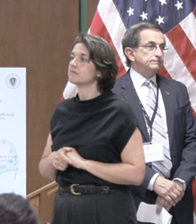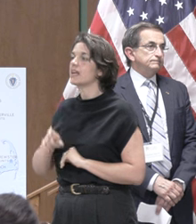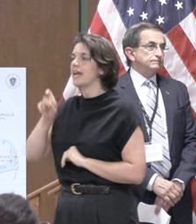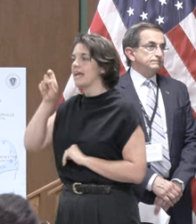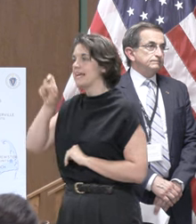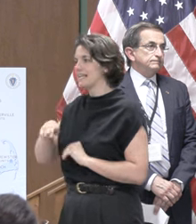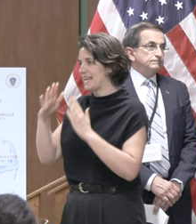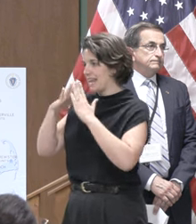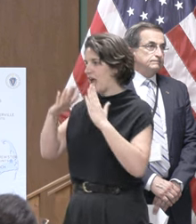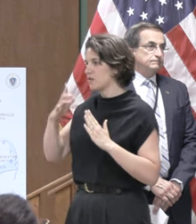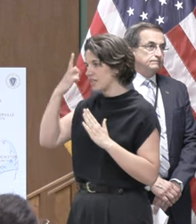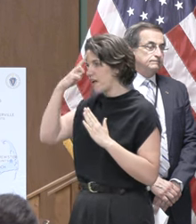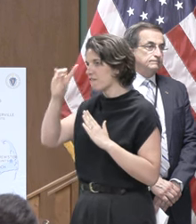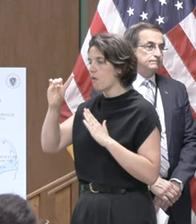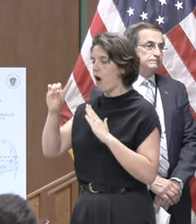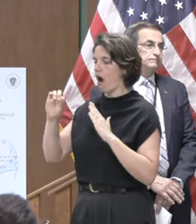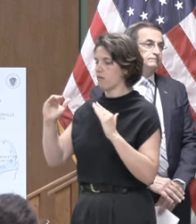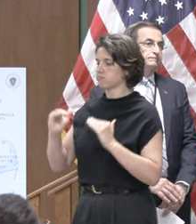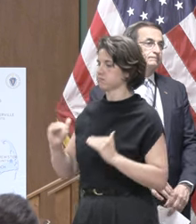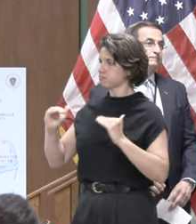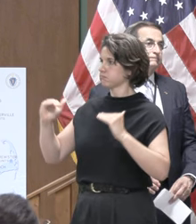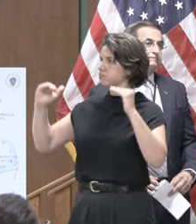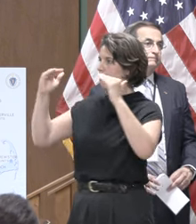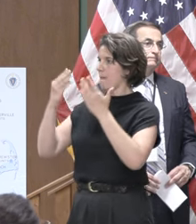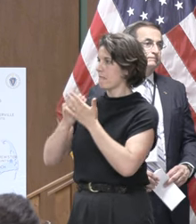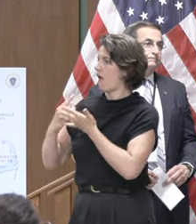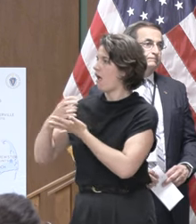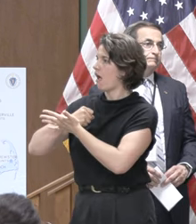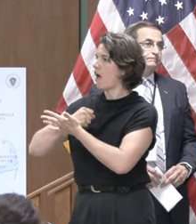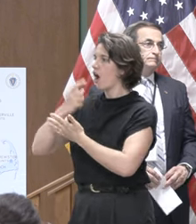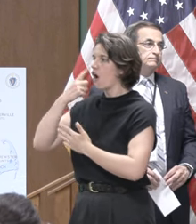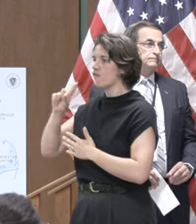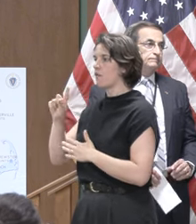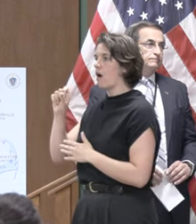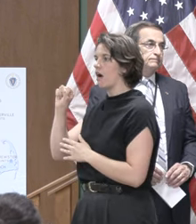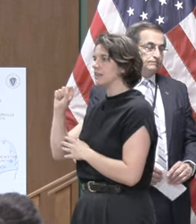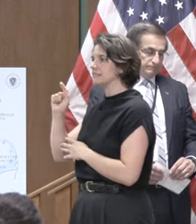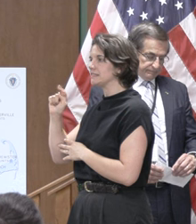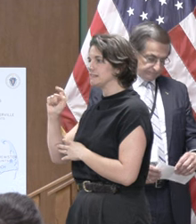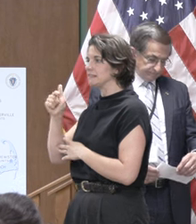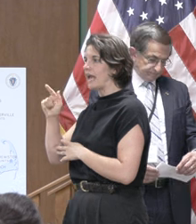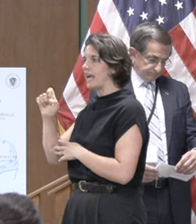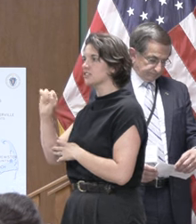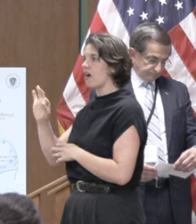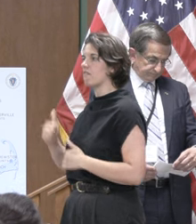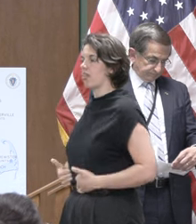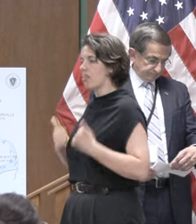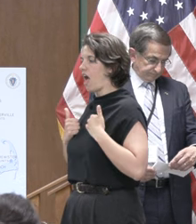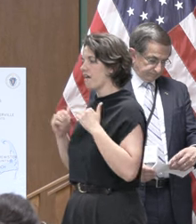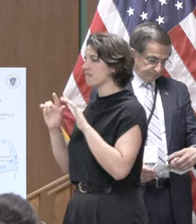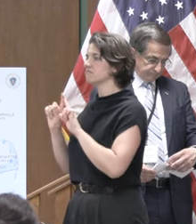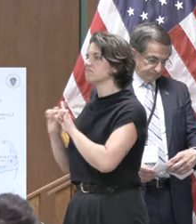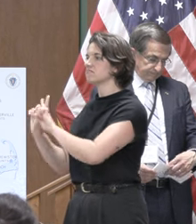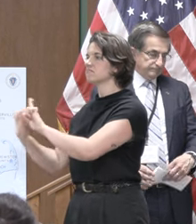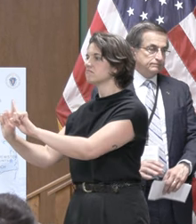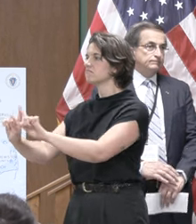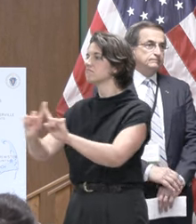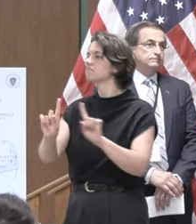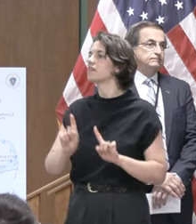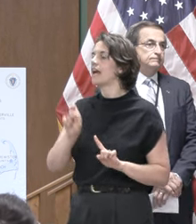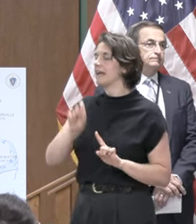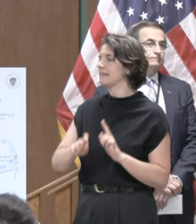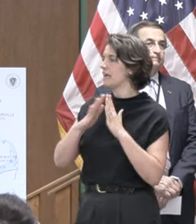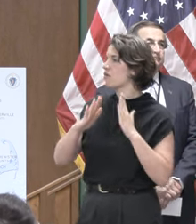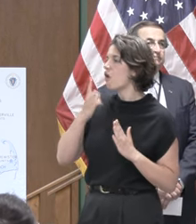we need housing for all stages of life and we need a variety of homes for our students for our families and for our